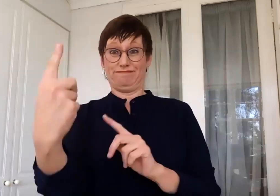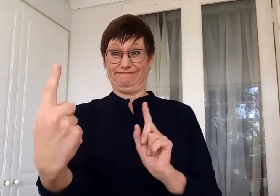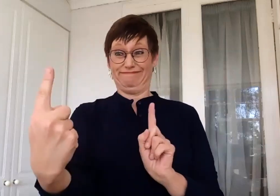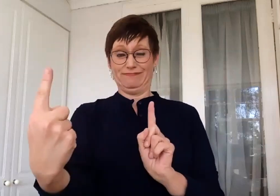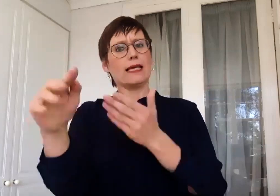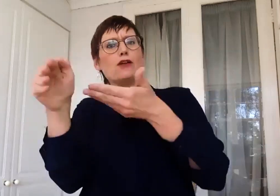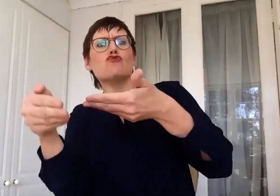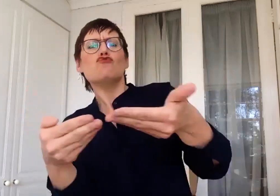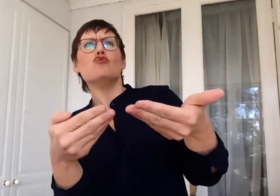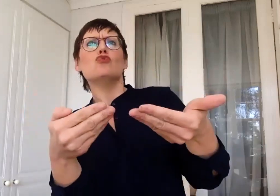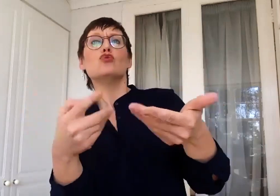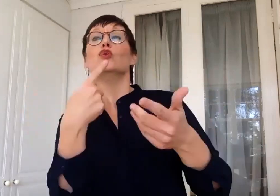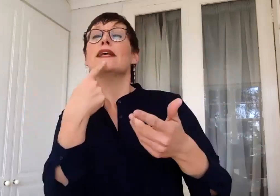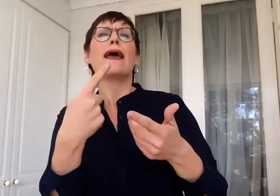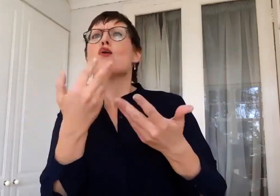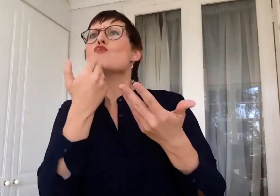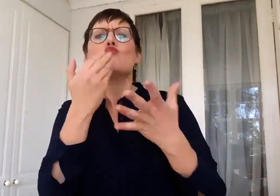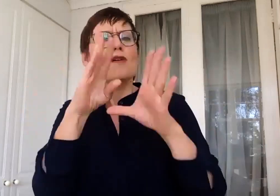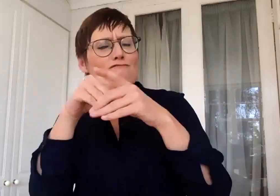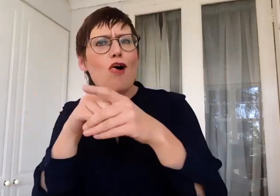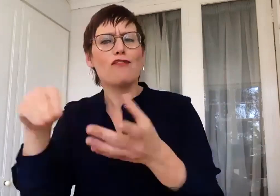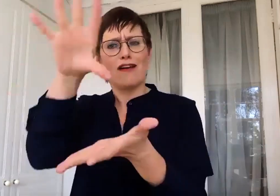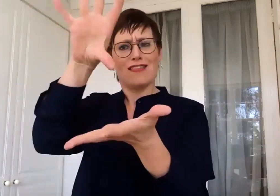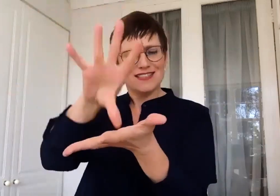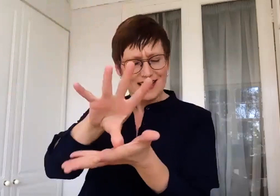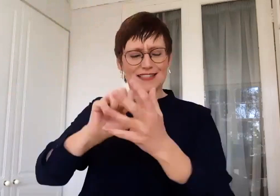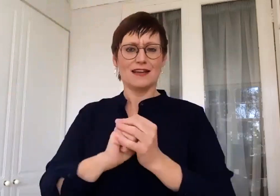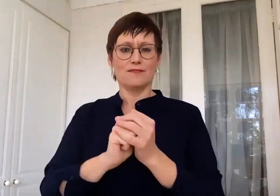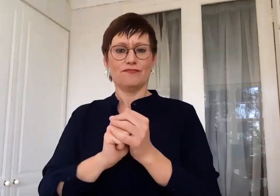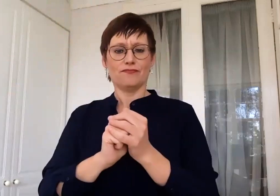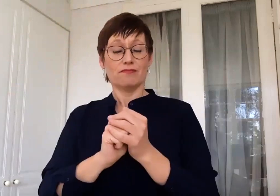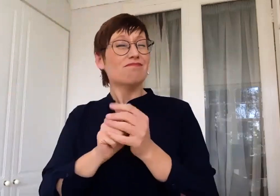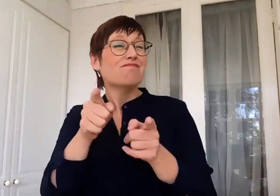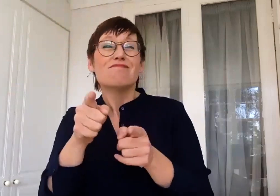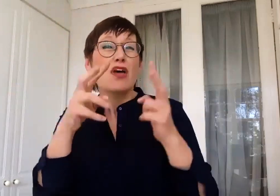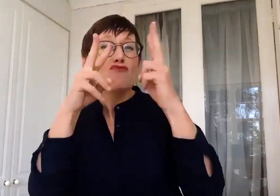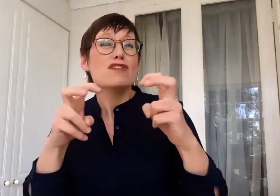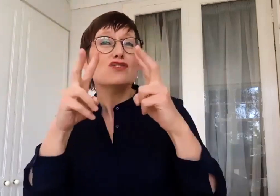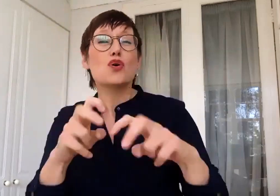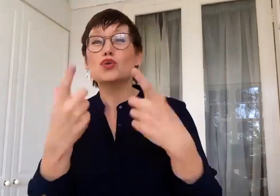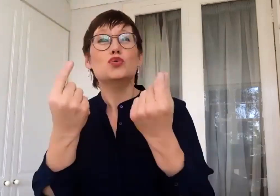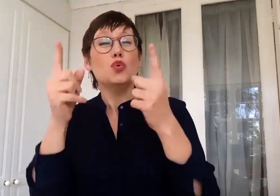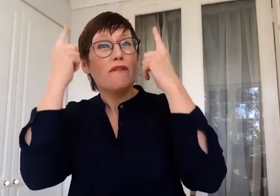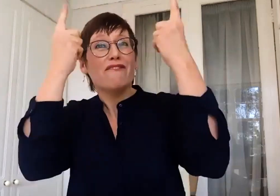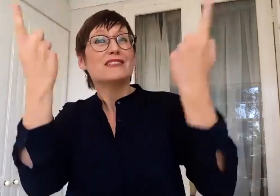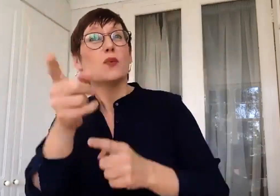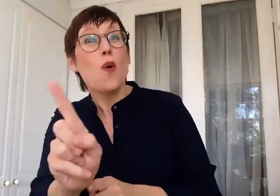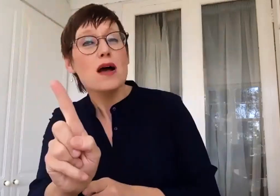originators and academics who, through their unique research, are trying to solve the world's most pressing challenges.